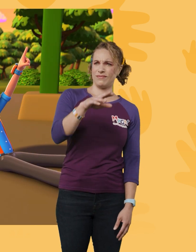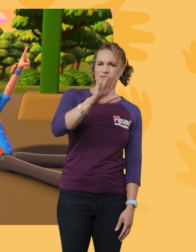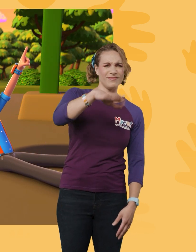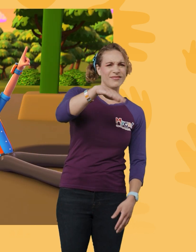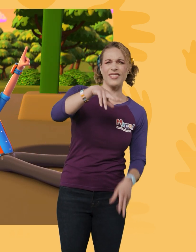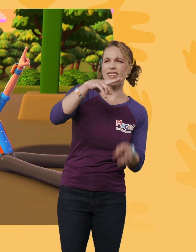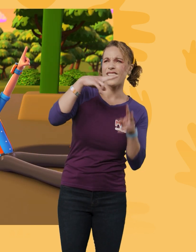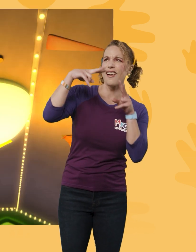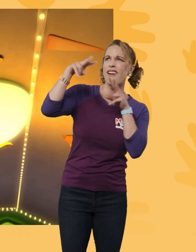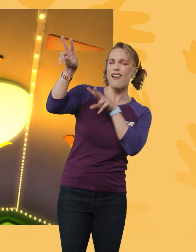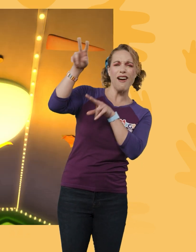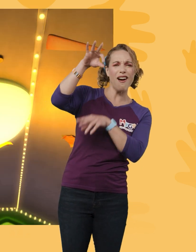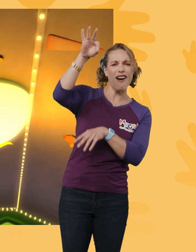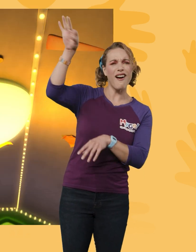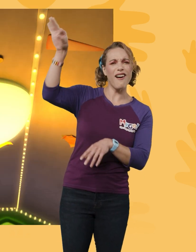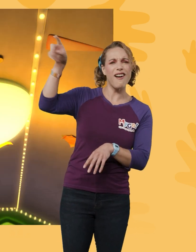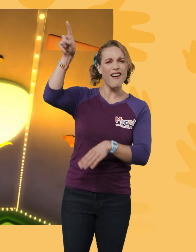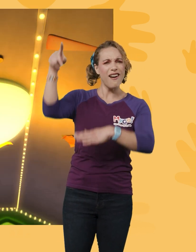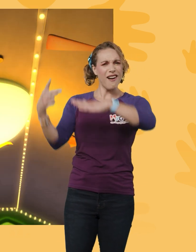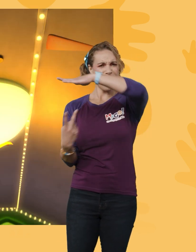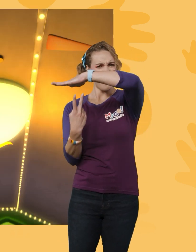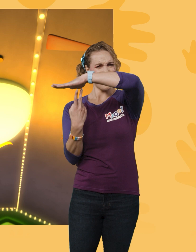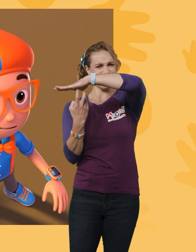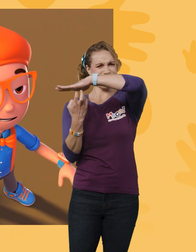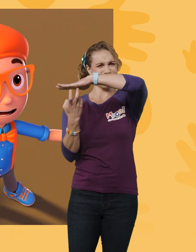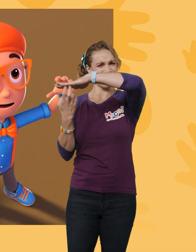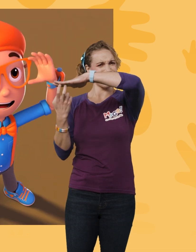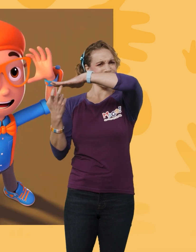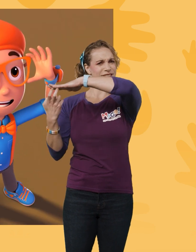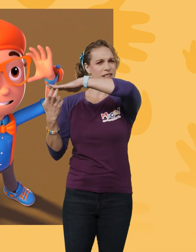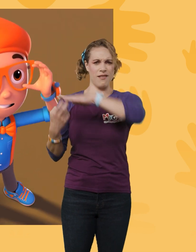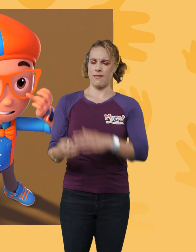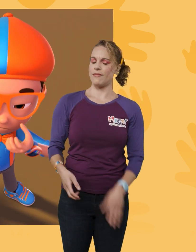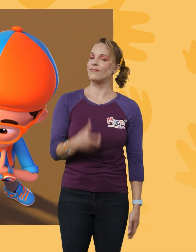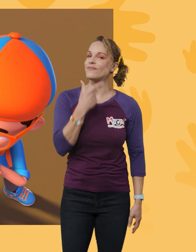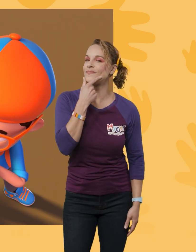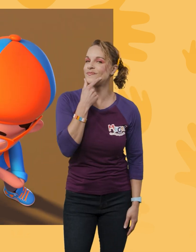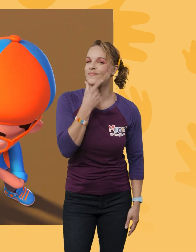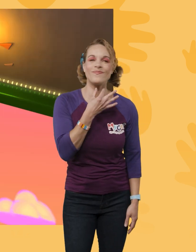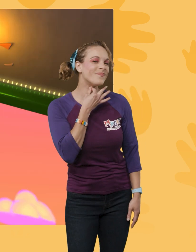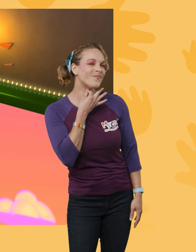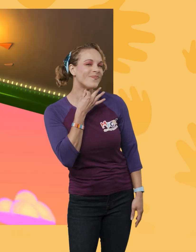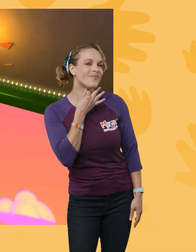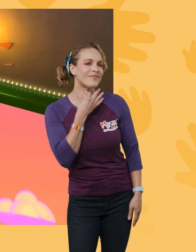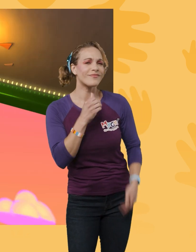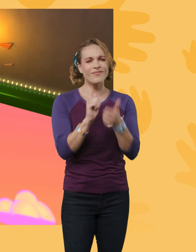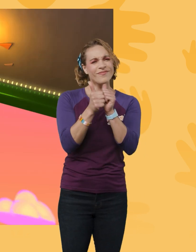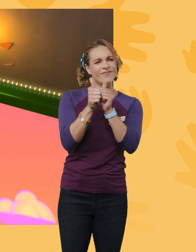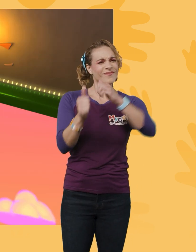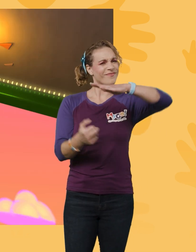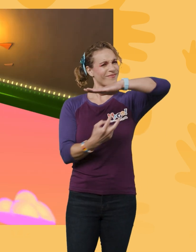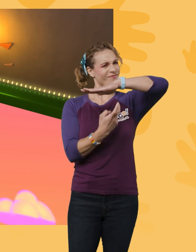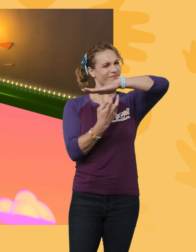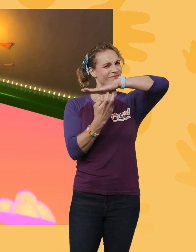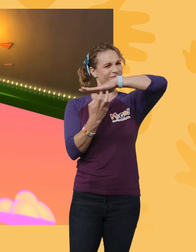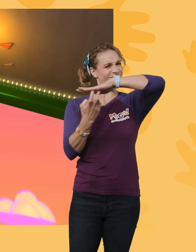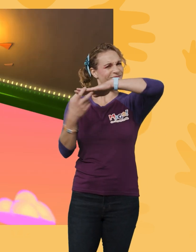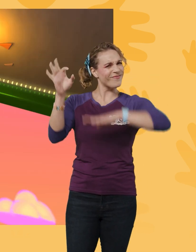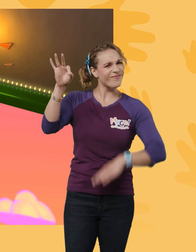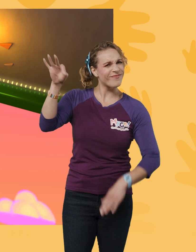Hey, look at that fly walk on the ceiling! Hmm, I wonder, how do flies walk on the